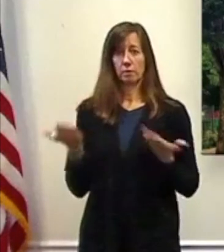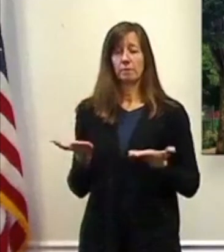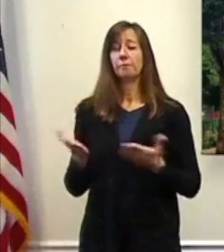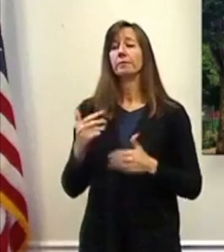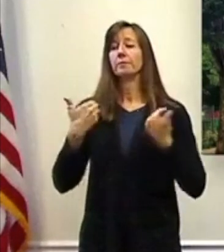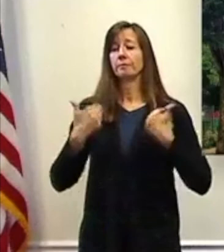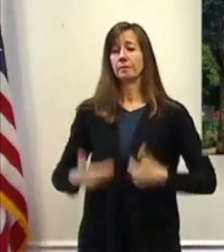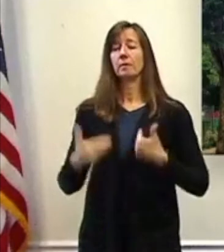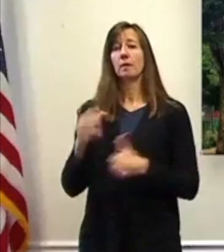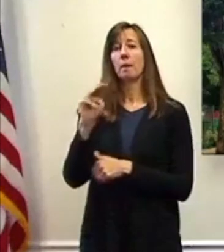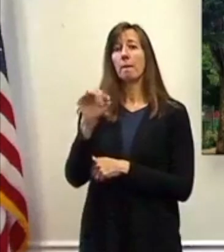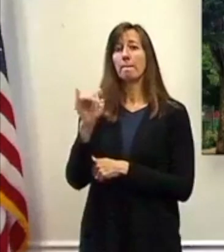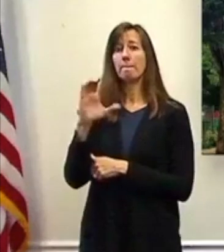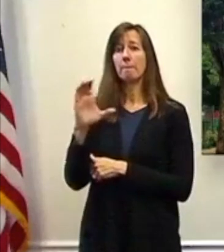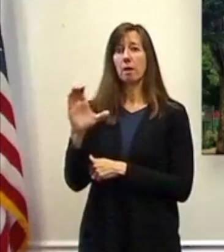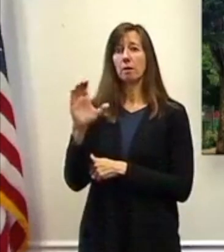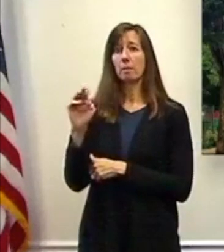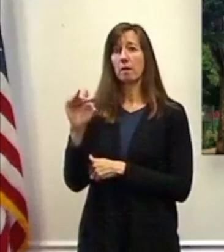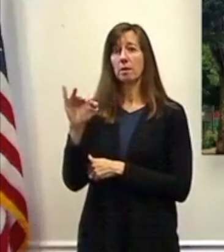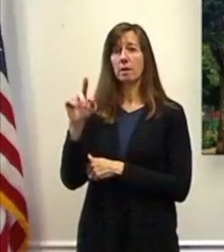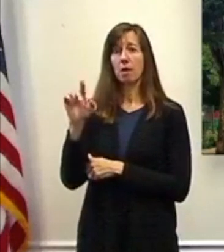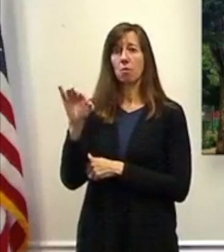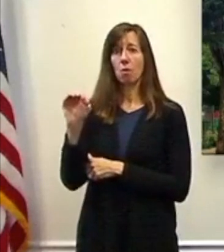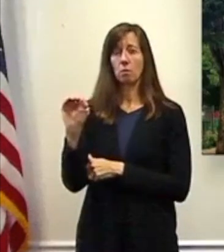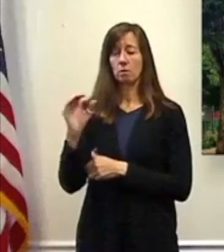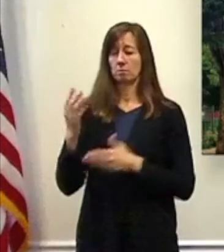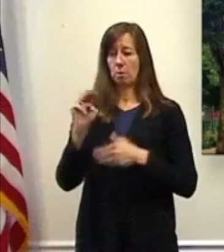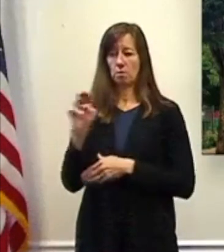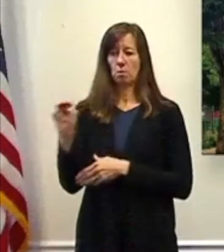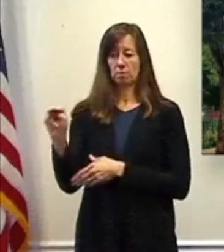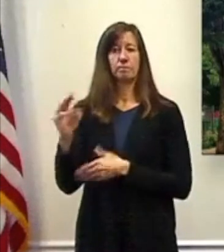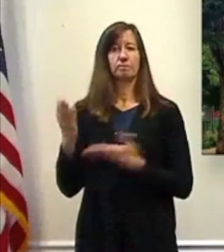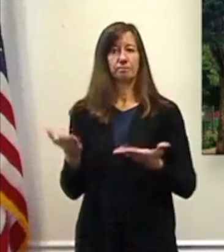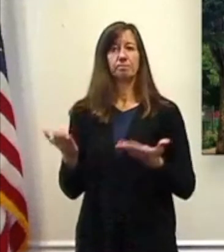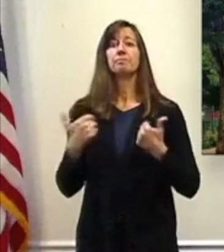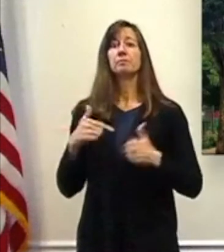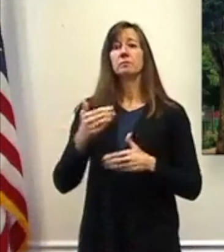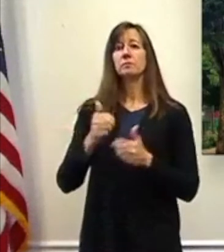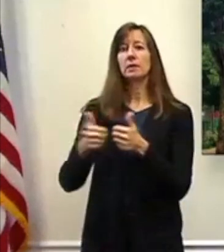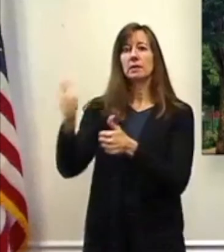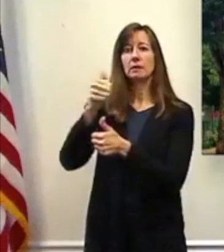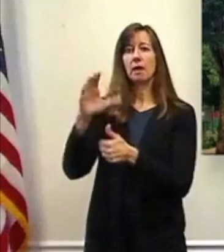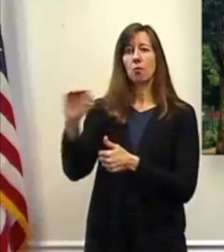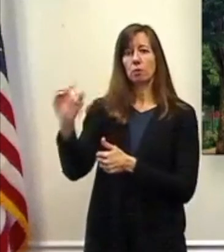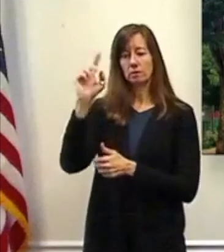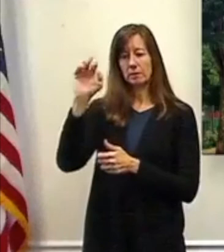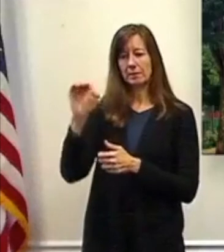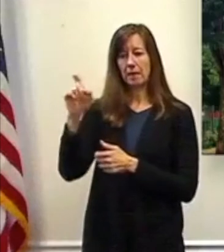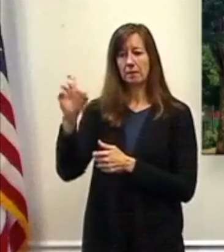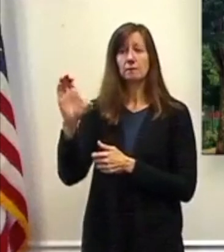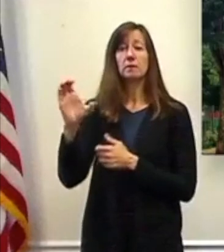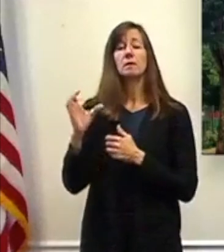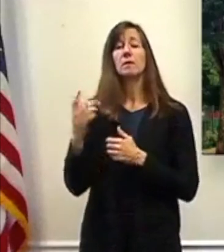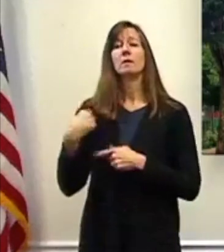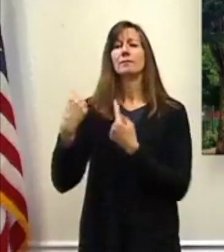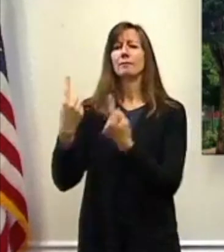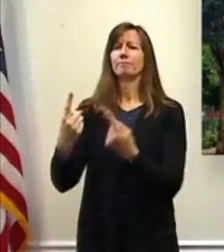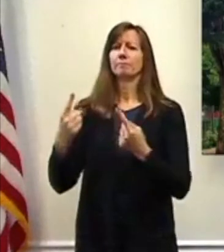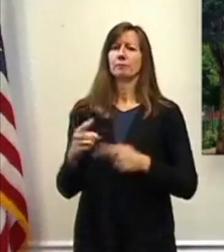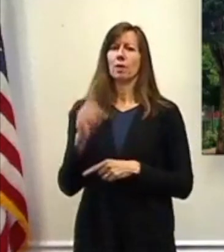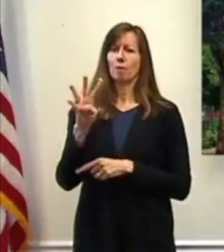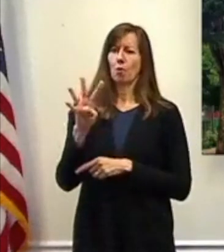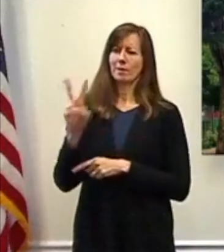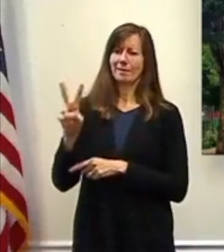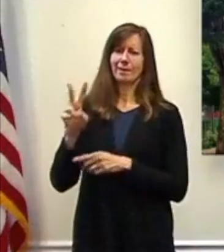telephone town hall this evening. This is our 42nd town hall session since the beginning of the COVID-19 response.